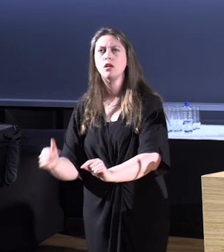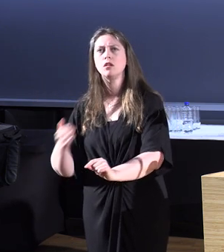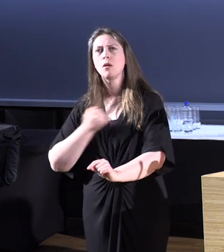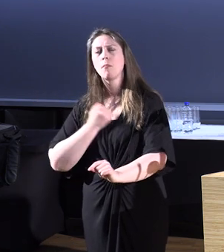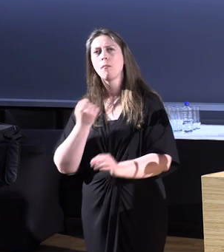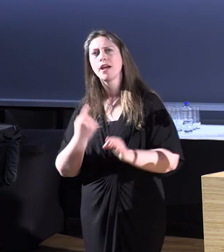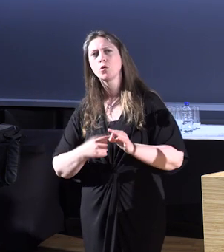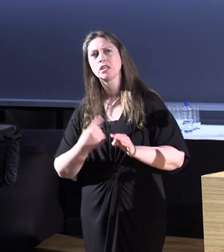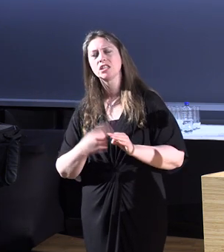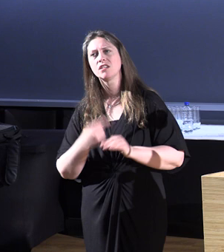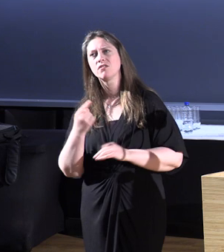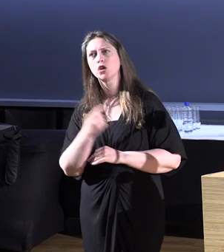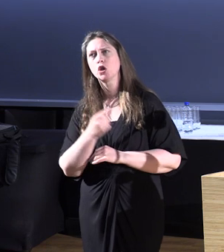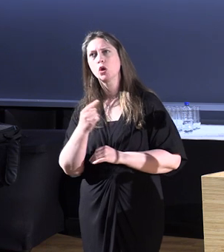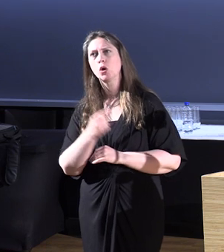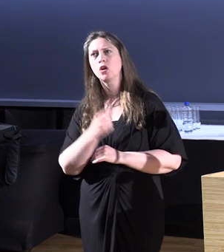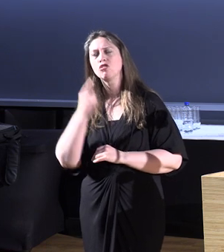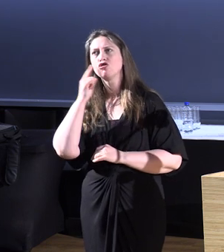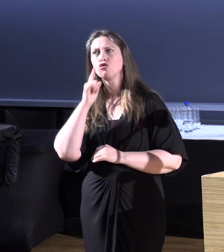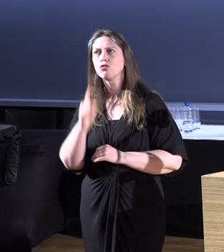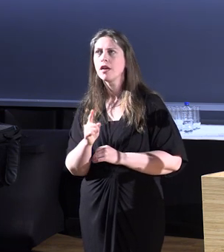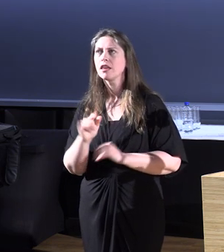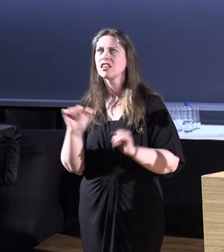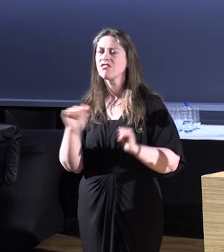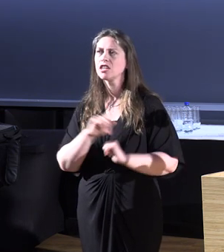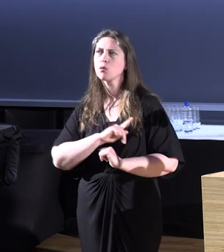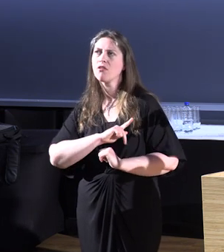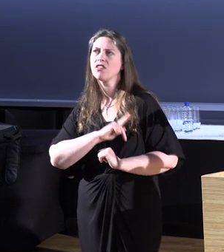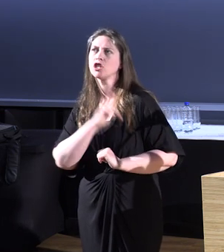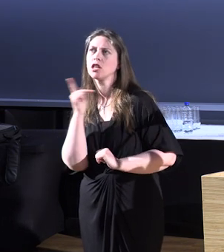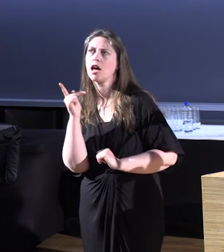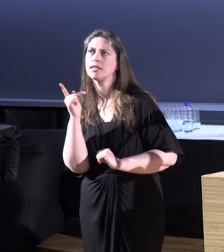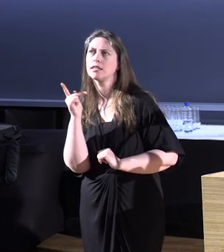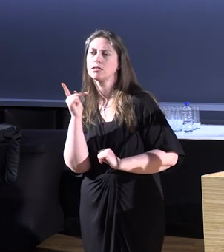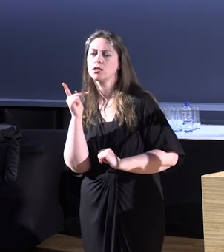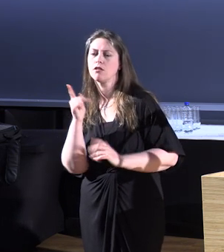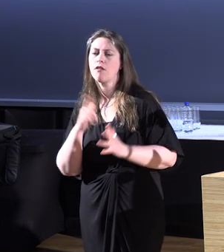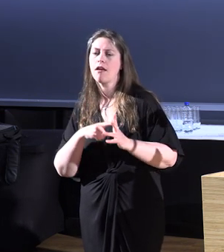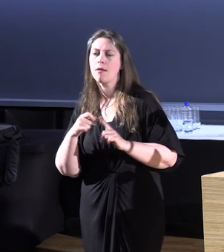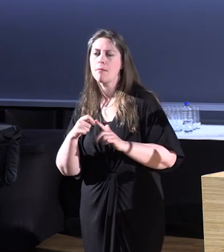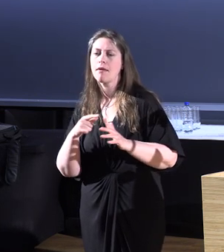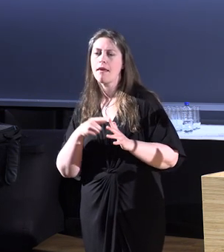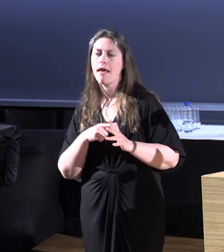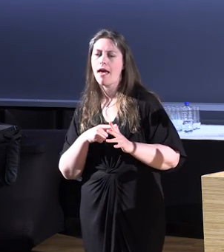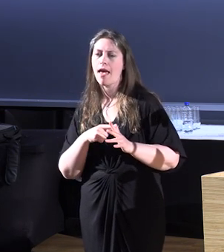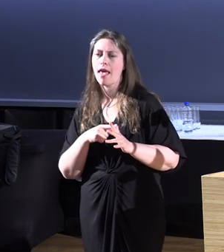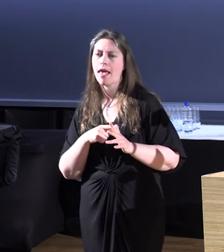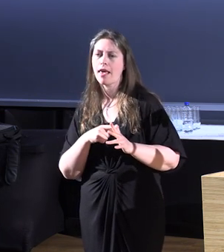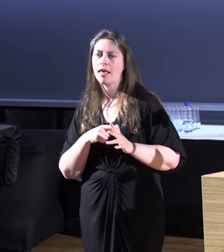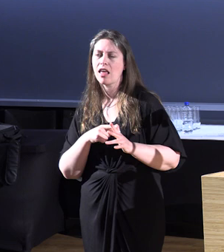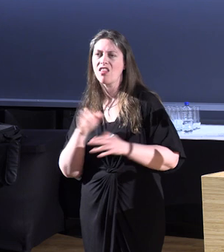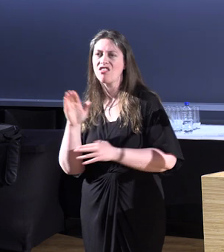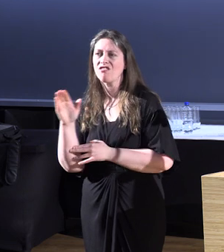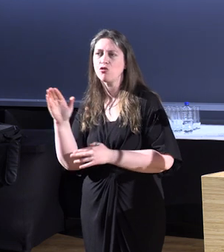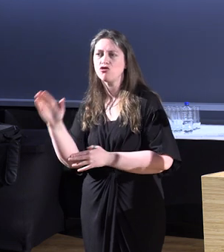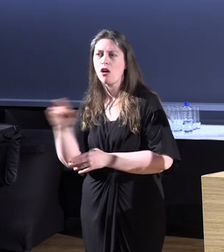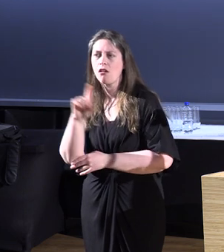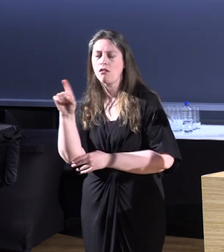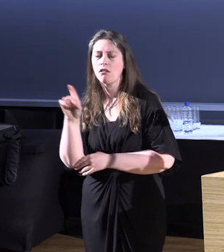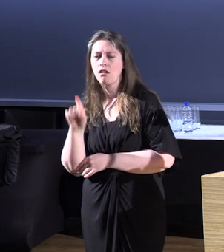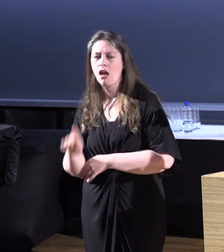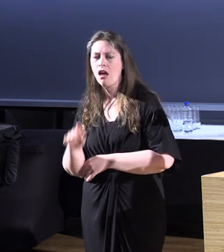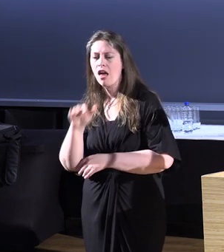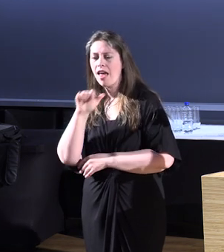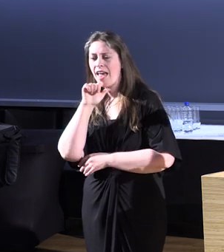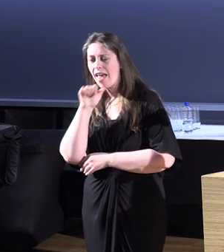is, is there a professionalization of APA going to be out there in the future do you think when